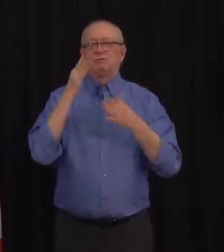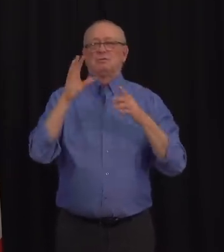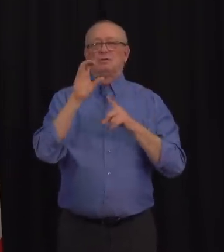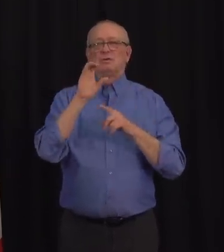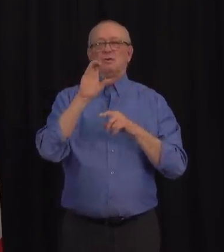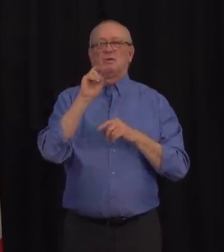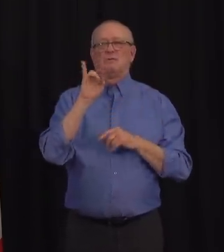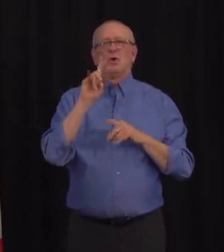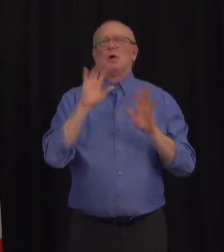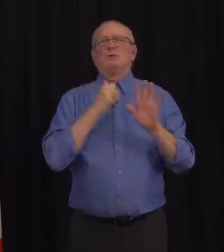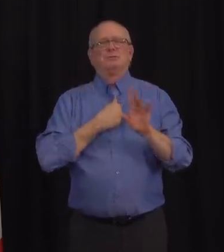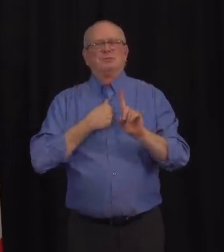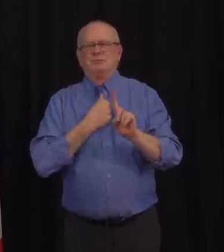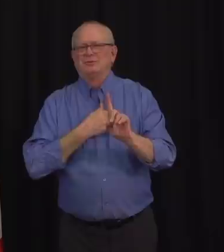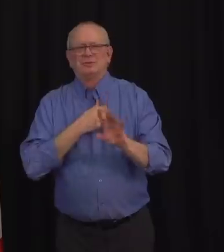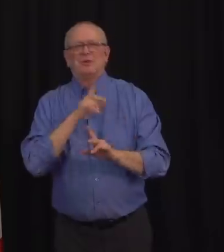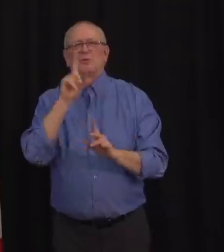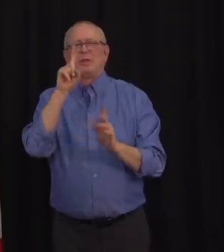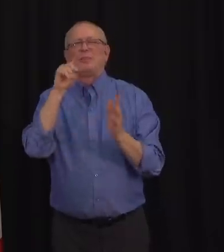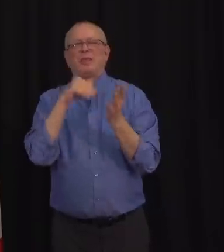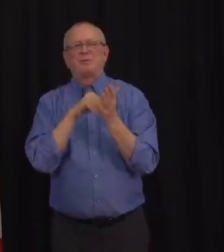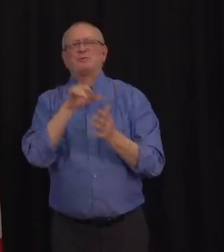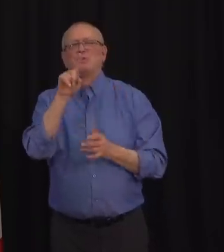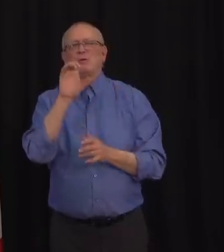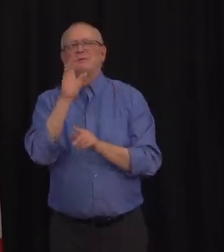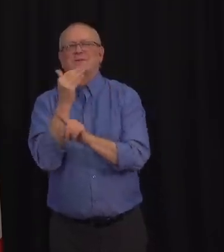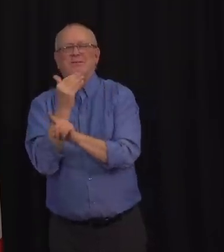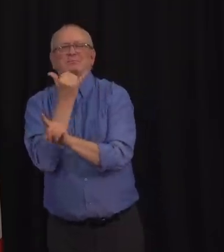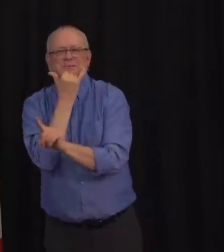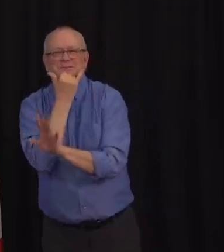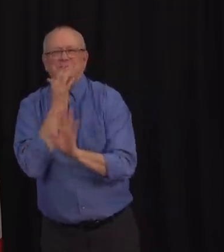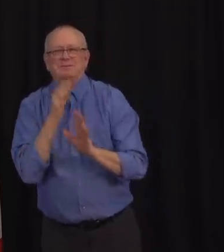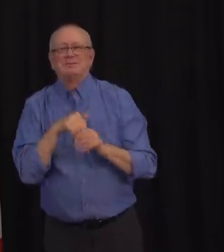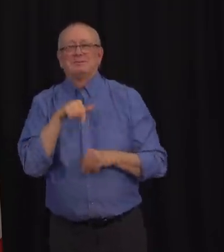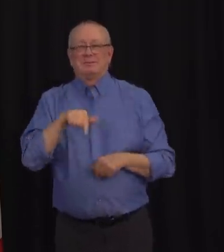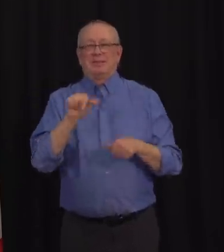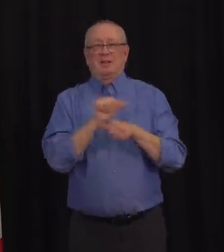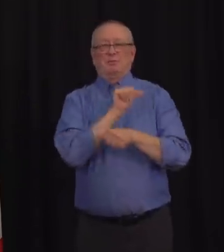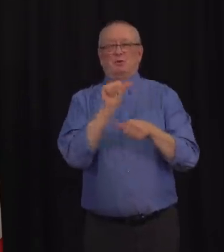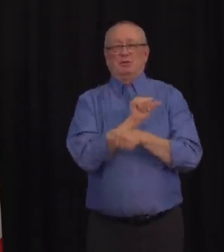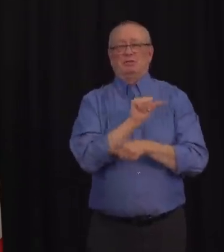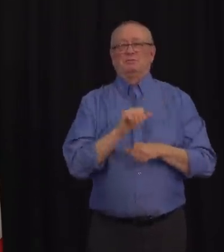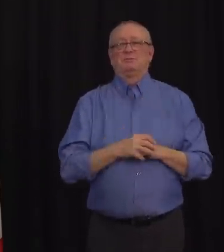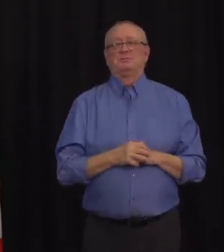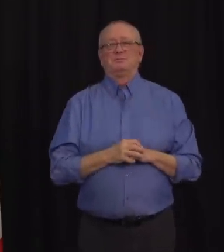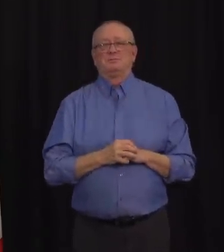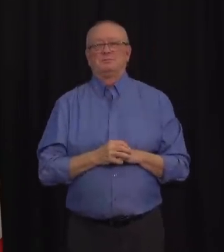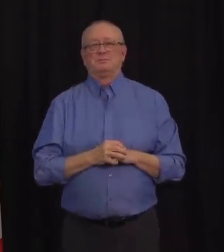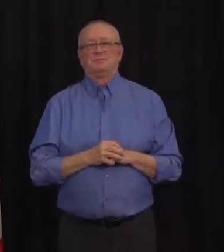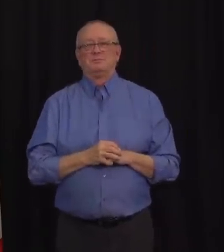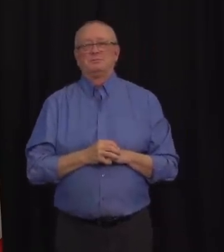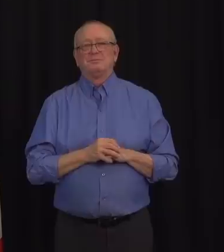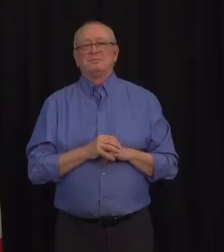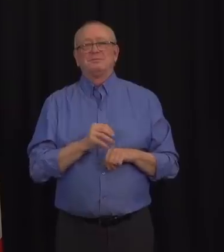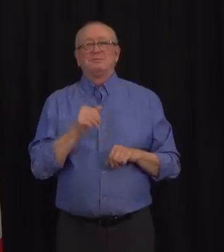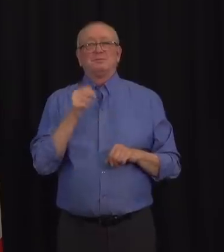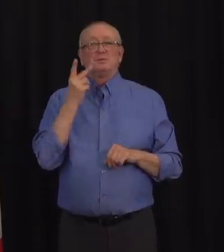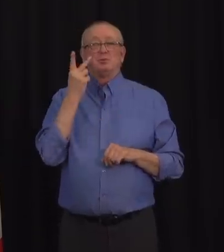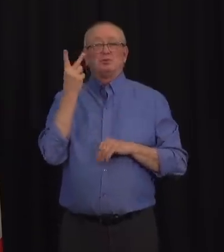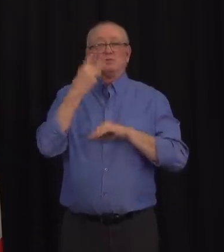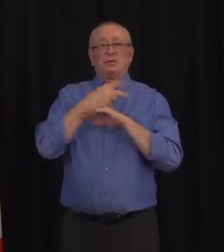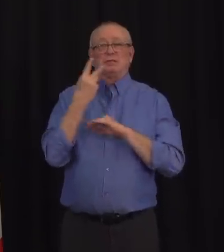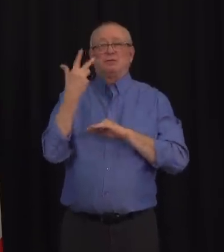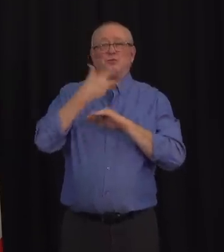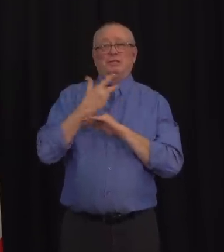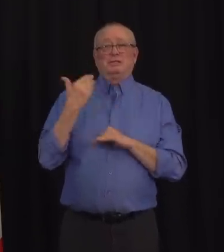,115 new cases of COVID-19 in Alberta. While this number is a little lower than the past few days